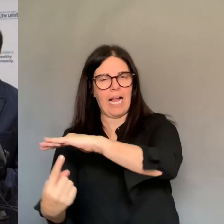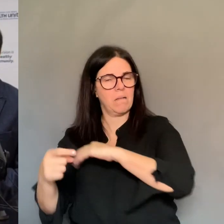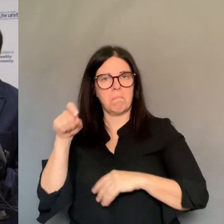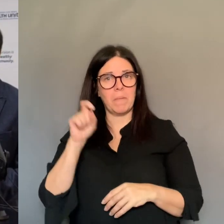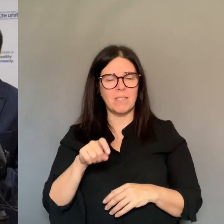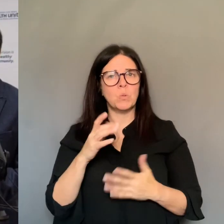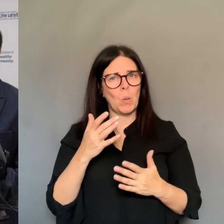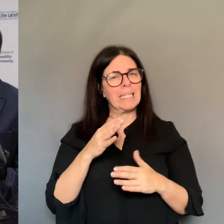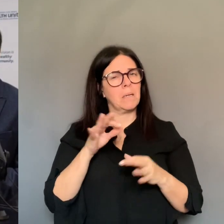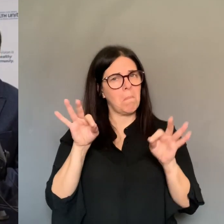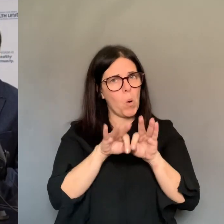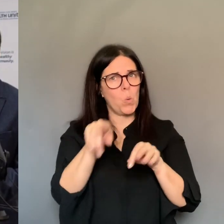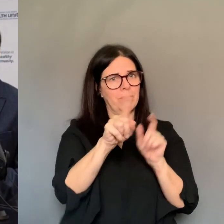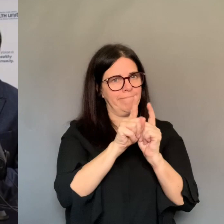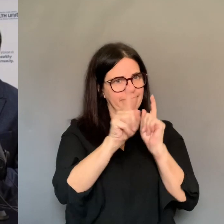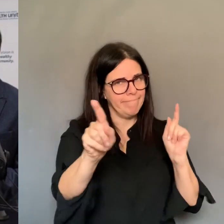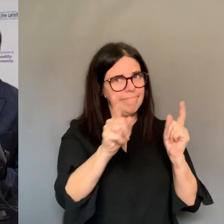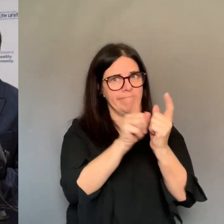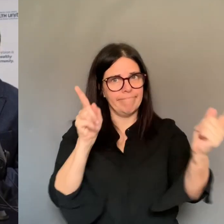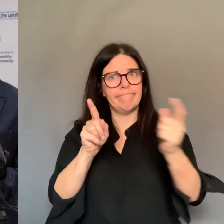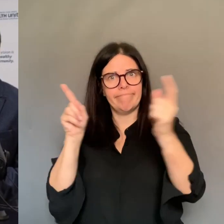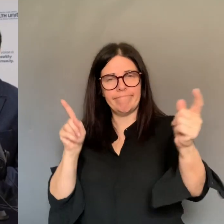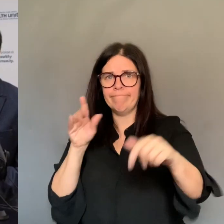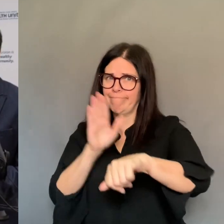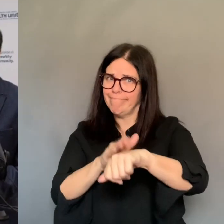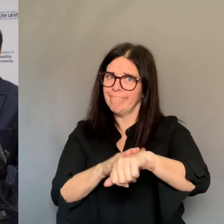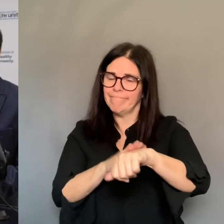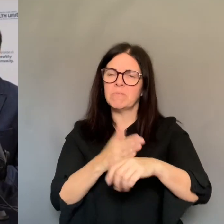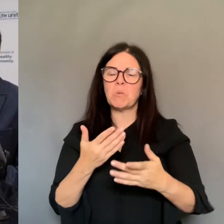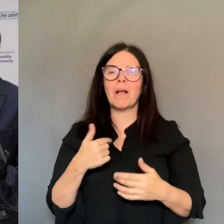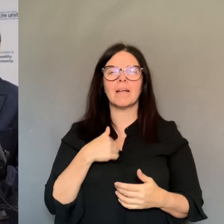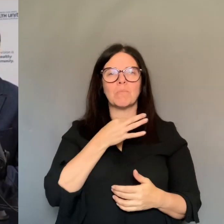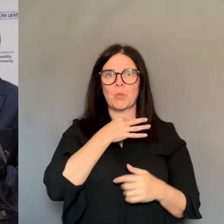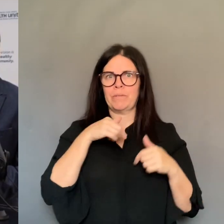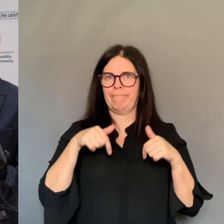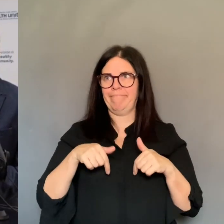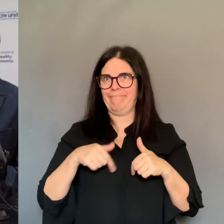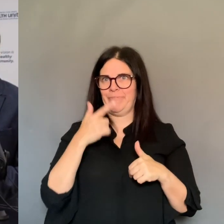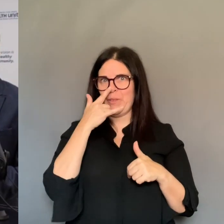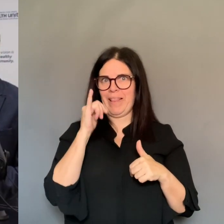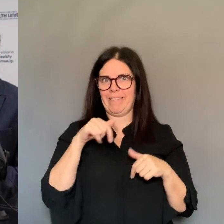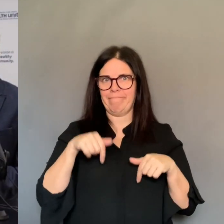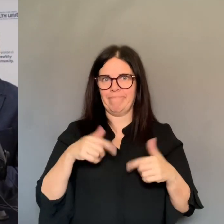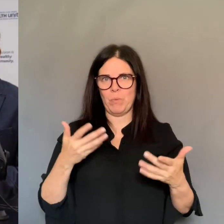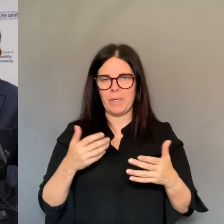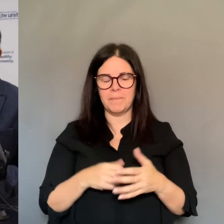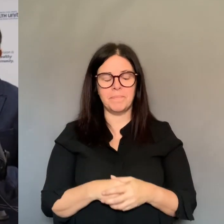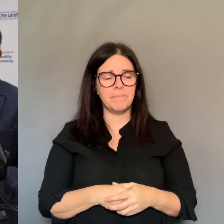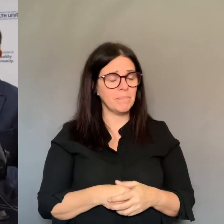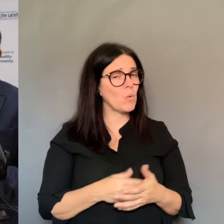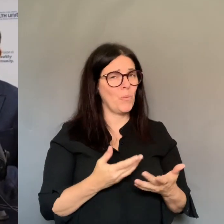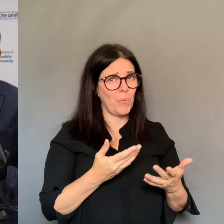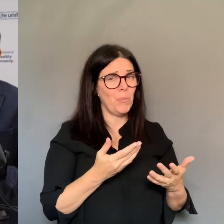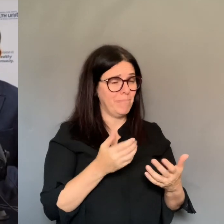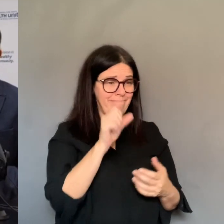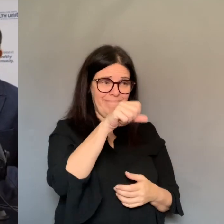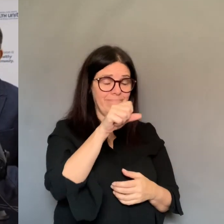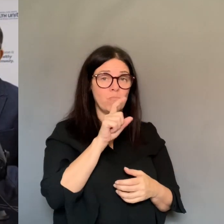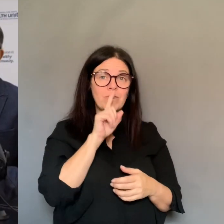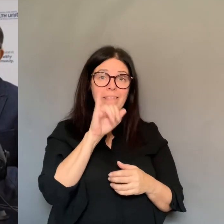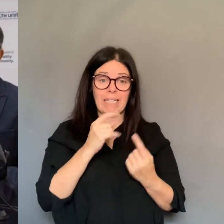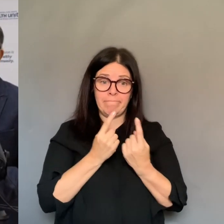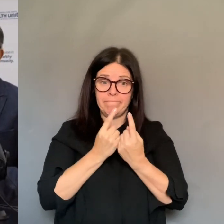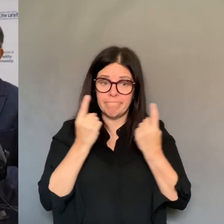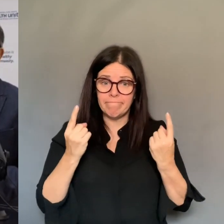be good about the social distancing, like you said. So, you know, I just want to know where we're at now. Yeah, no, it is important. And I think